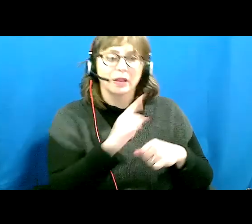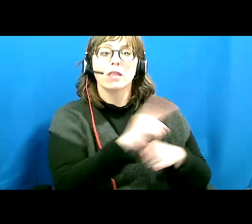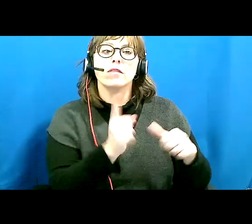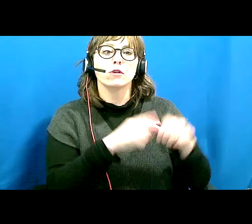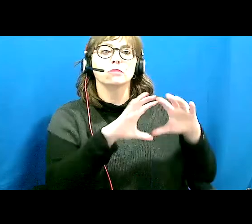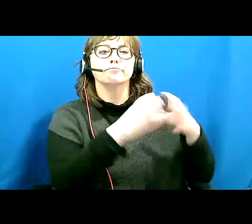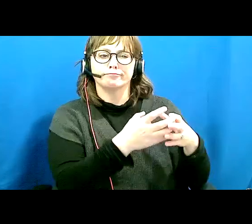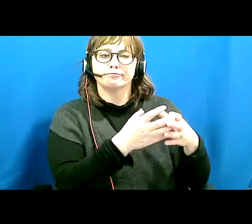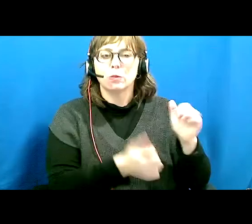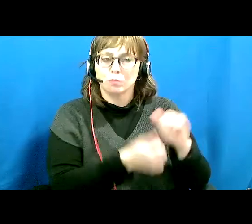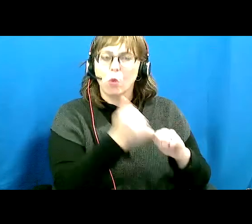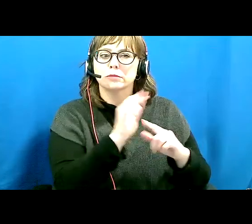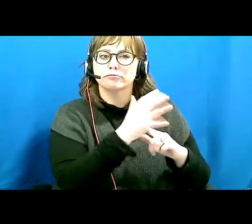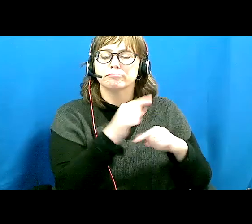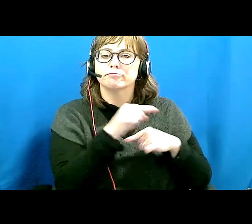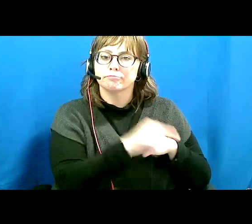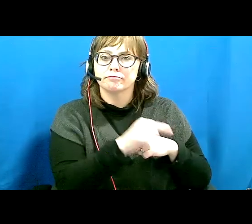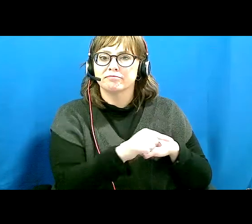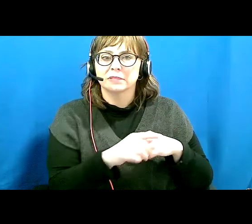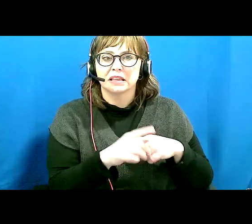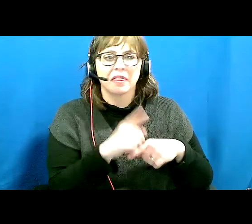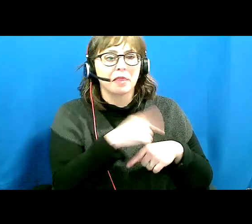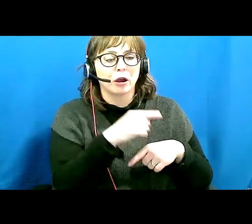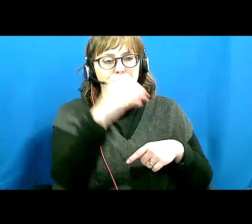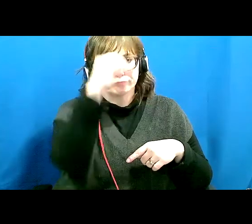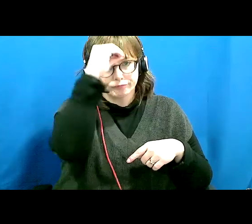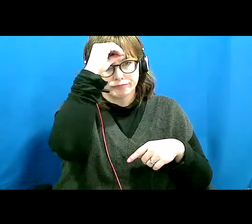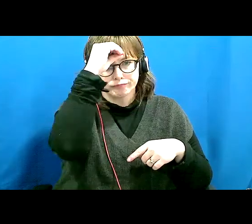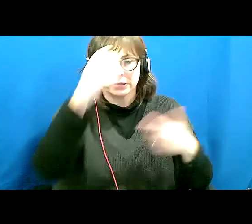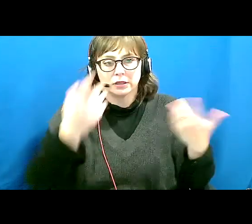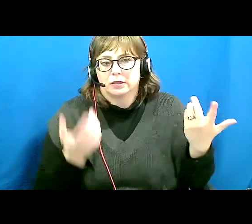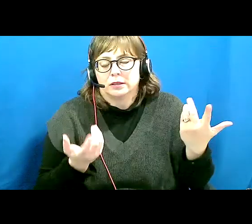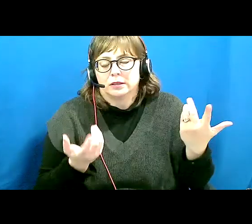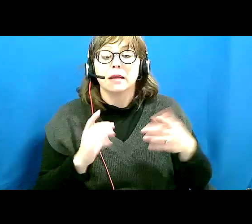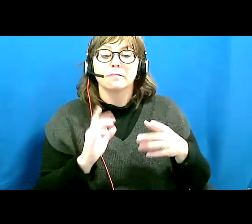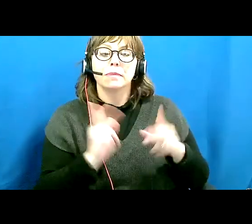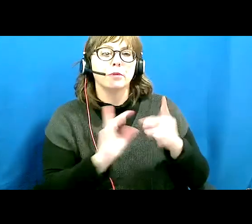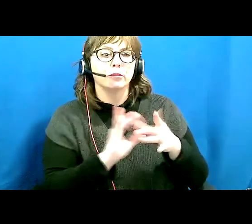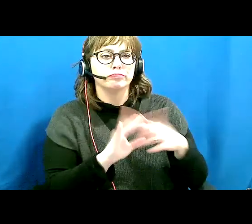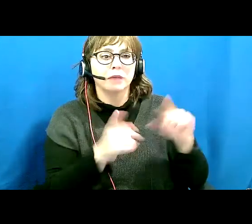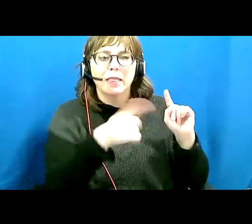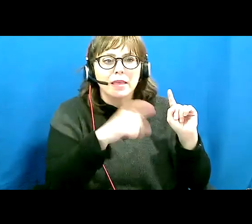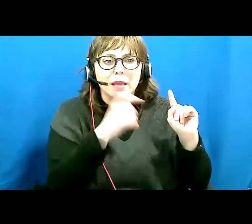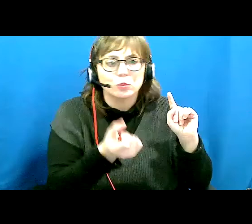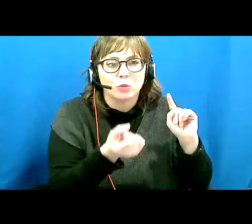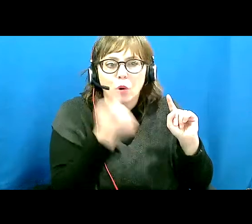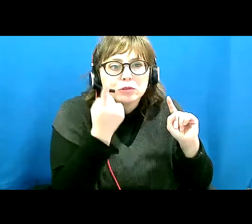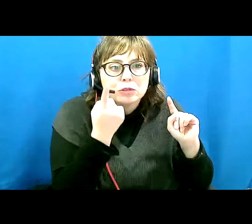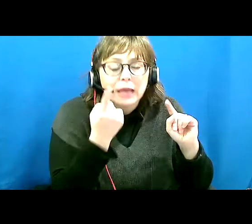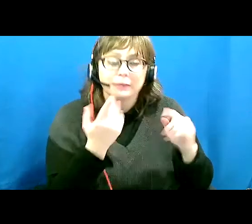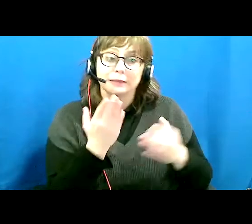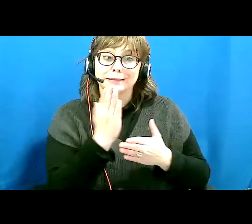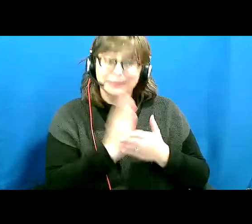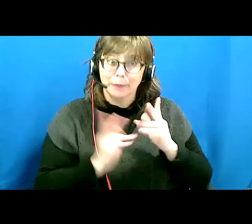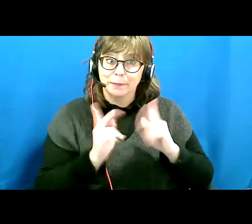common and I would label it as simply ignorance. These are comments made by people who do not understand that some people are